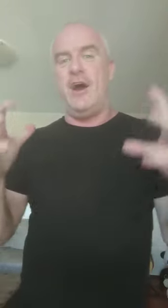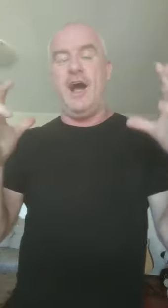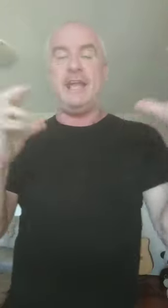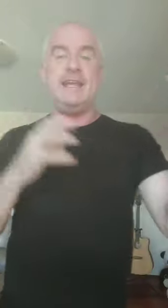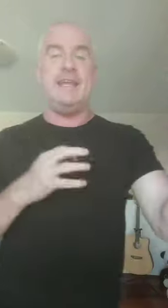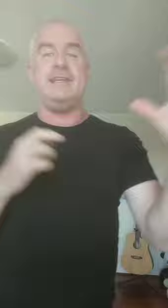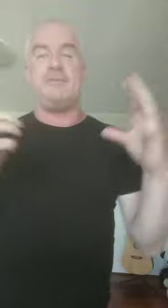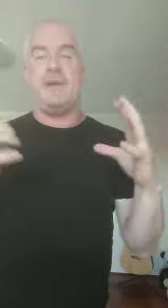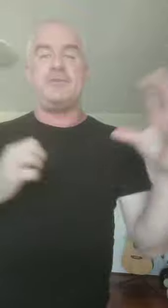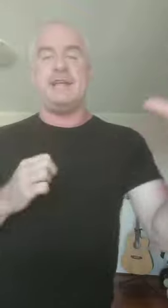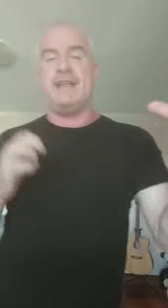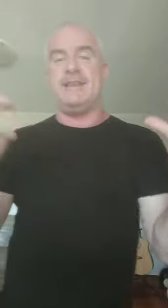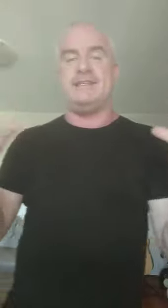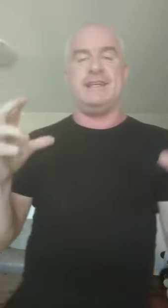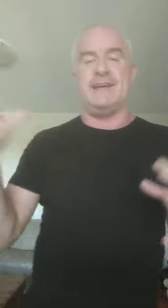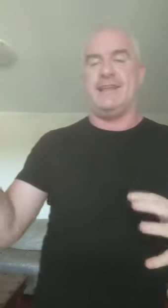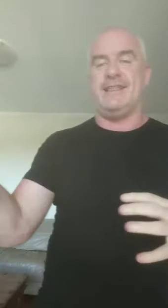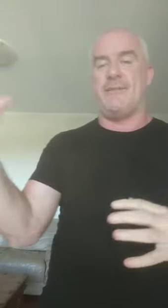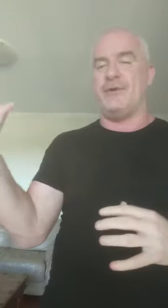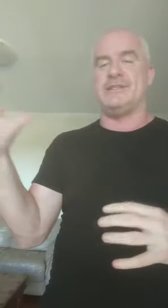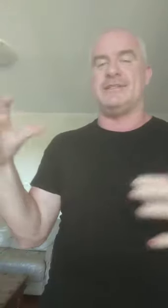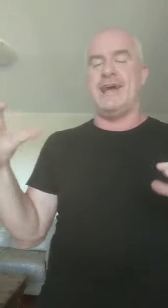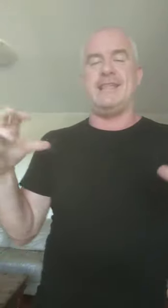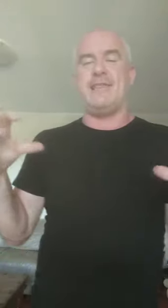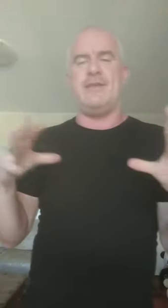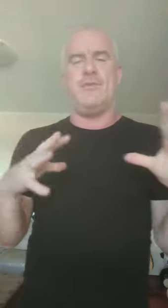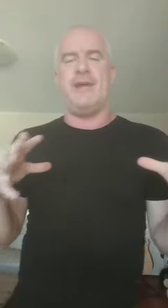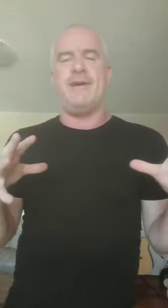I can hear these people saying these things, I can hear that person saying that thing, whatever.